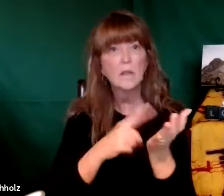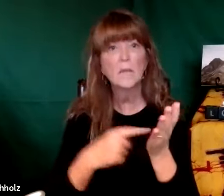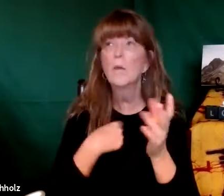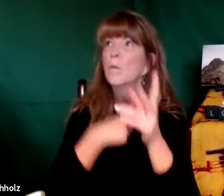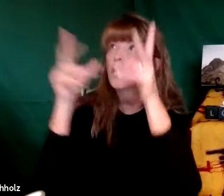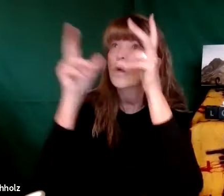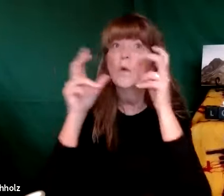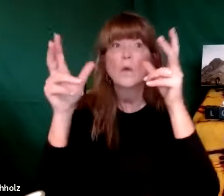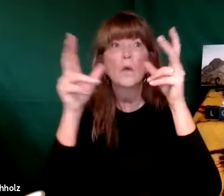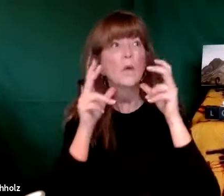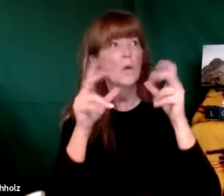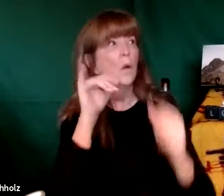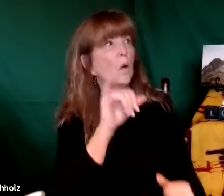you know we want to hear from God